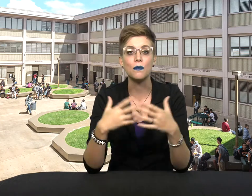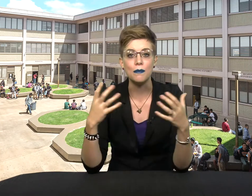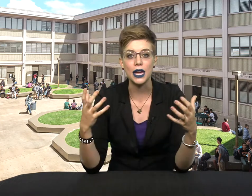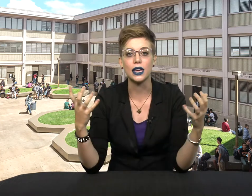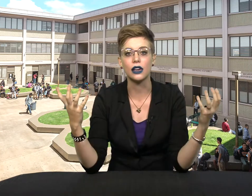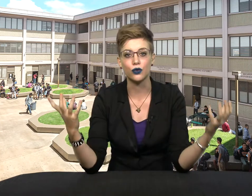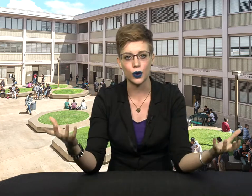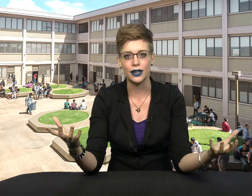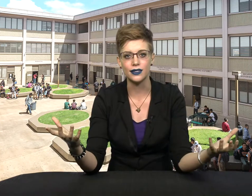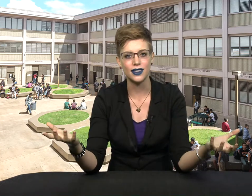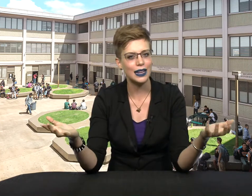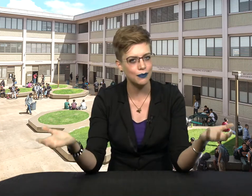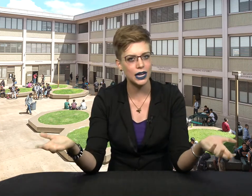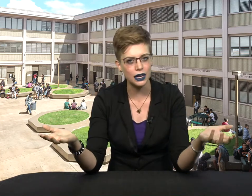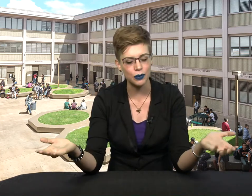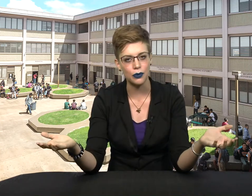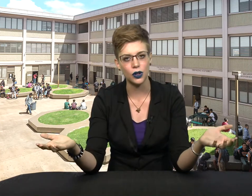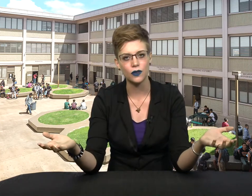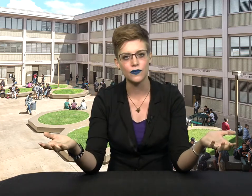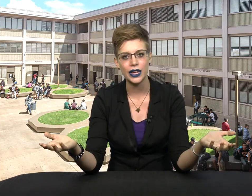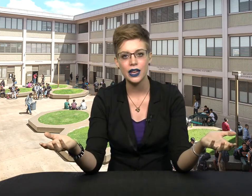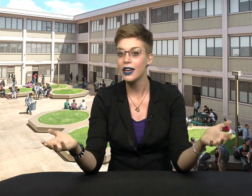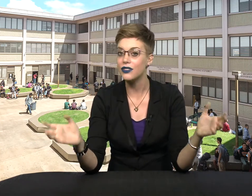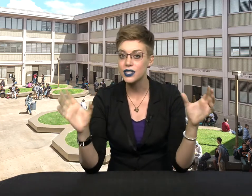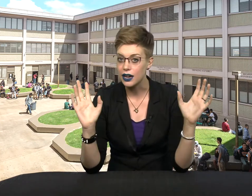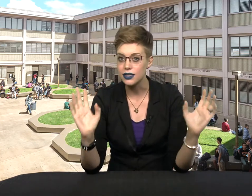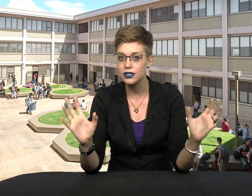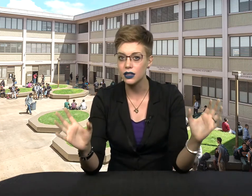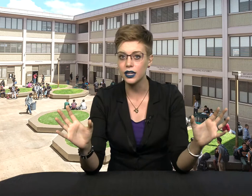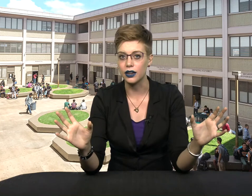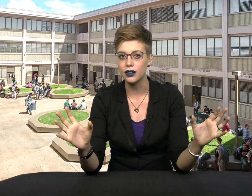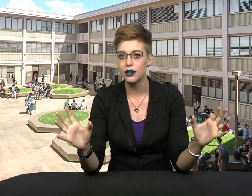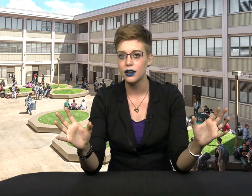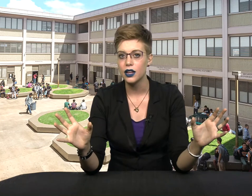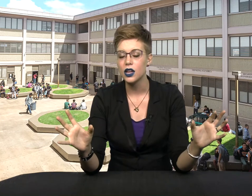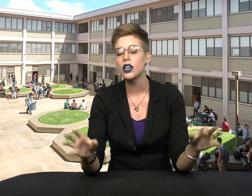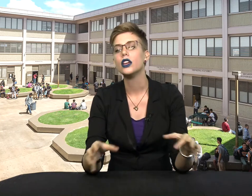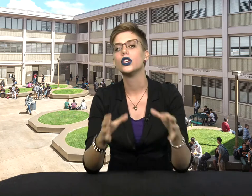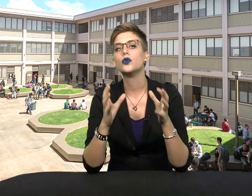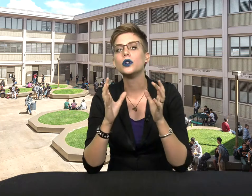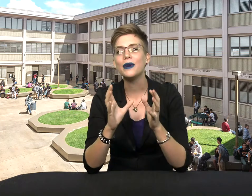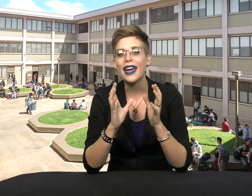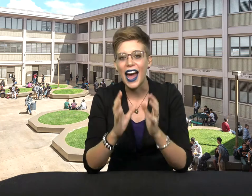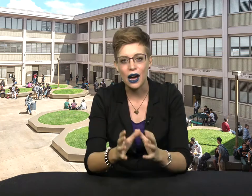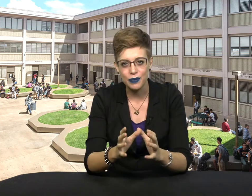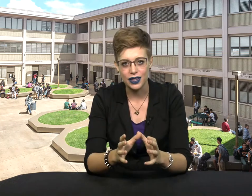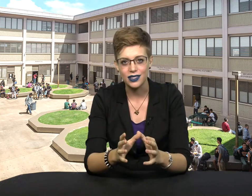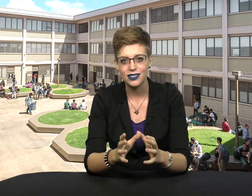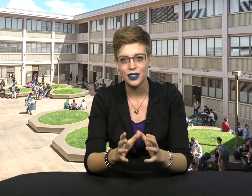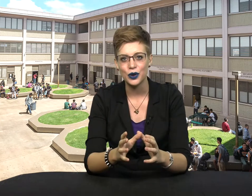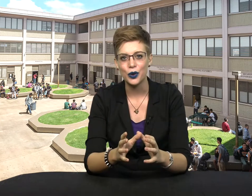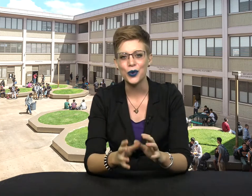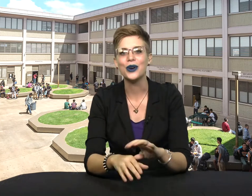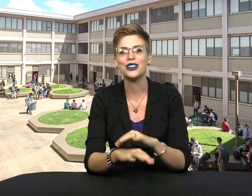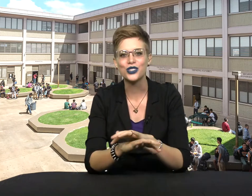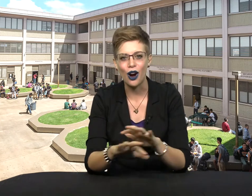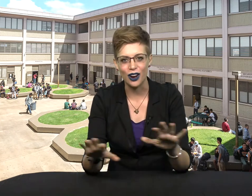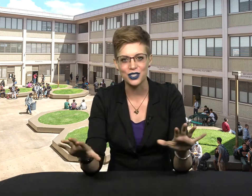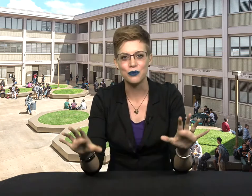making friends and meeting people. And the science is clear. You will be happiest when you talk to more